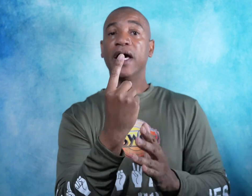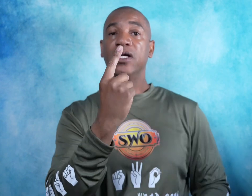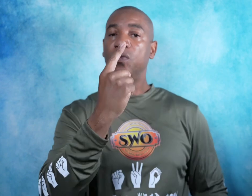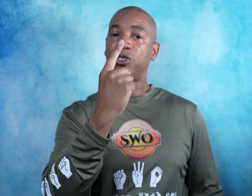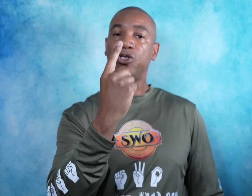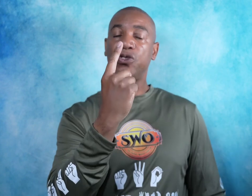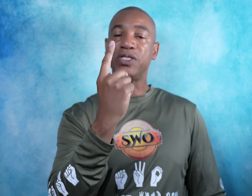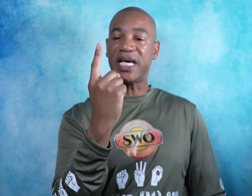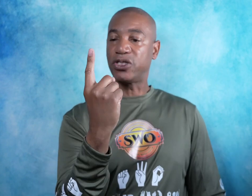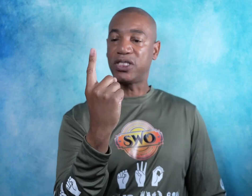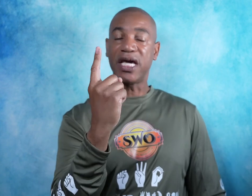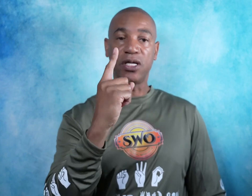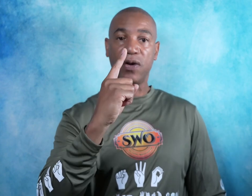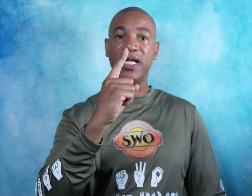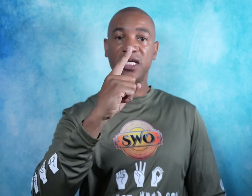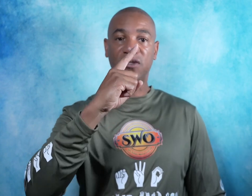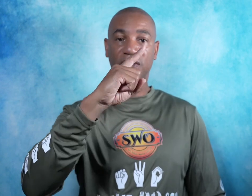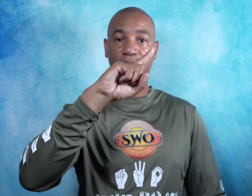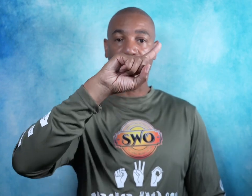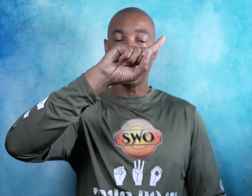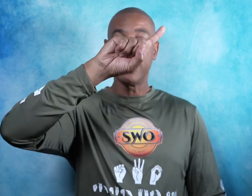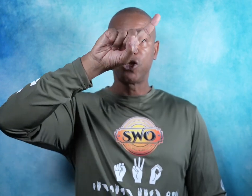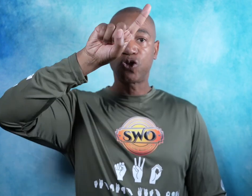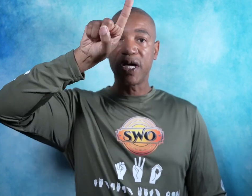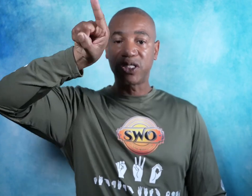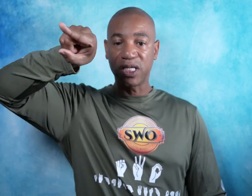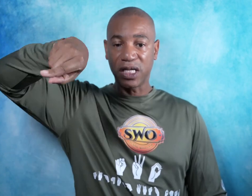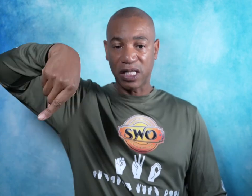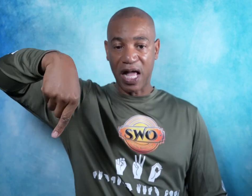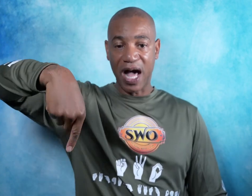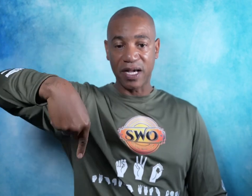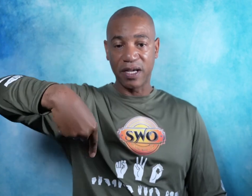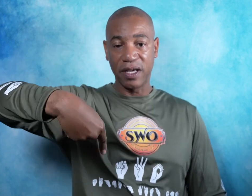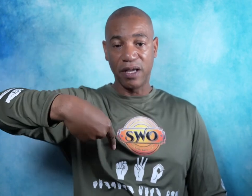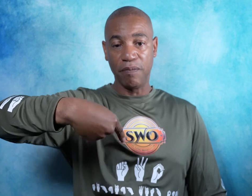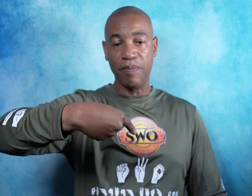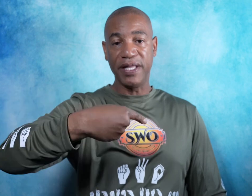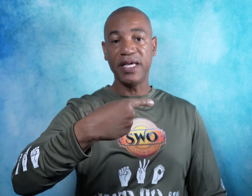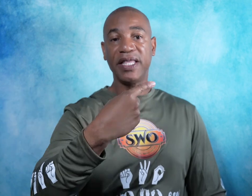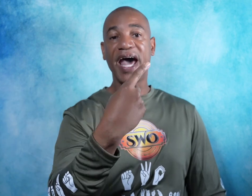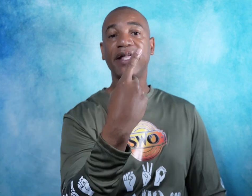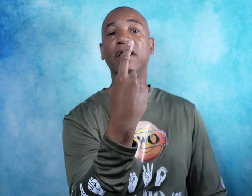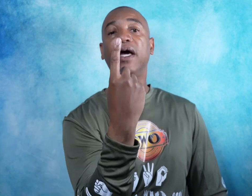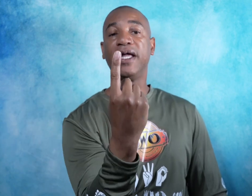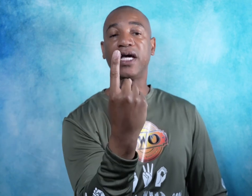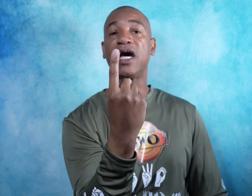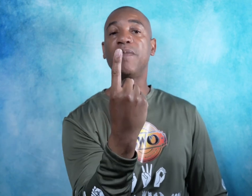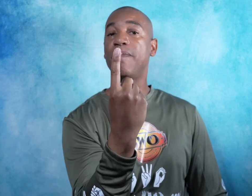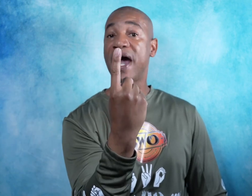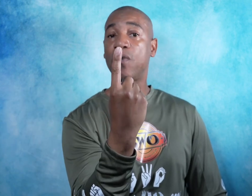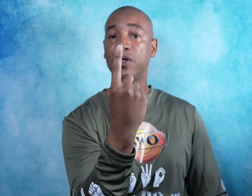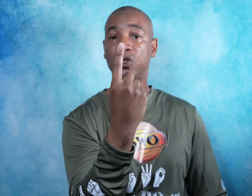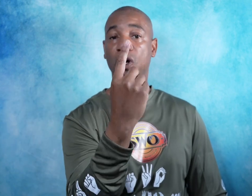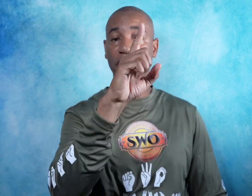What you're doing is actually taking your index finger, tracing the clock, bending that, and then coming back where it started.